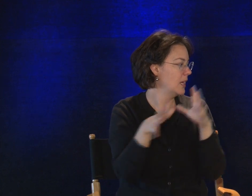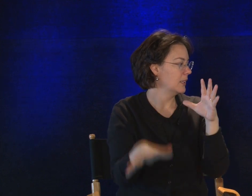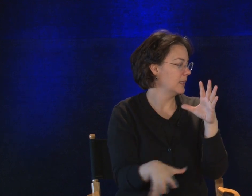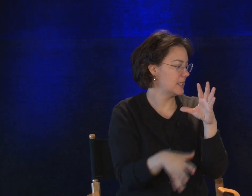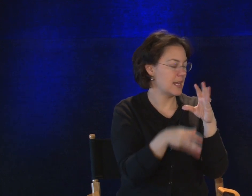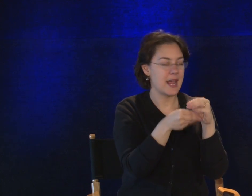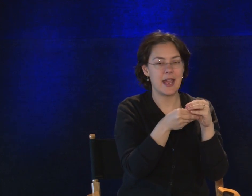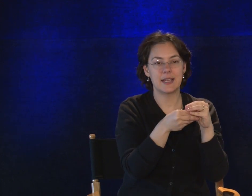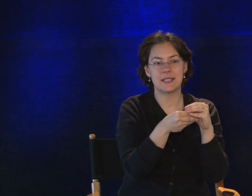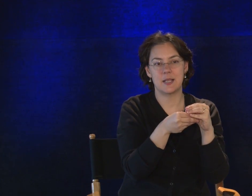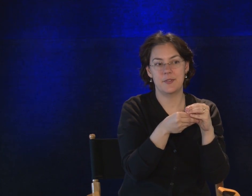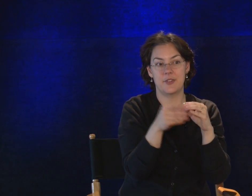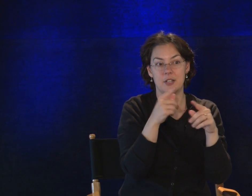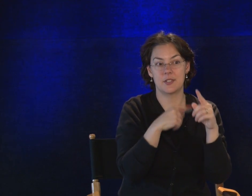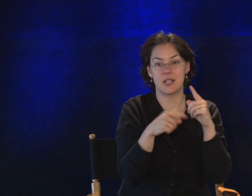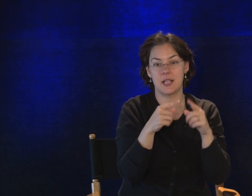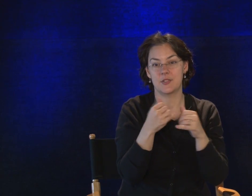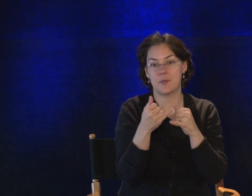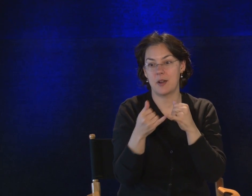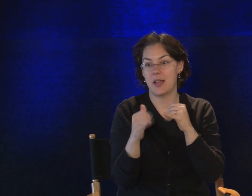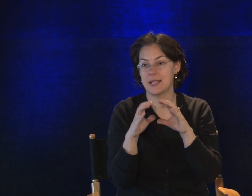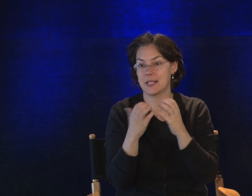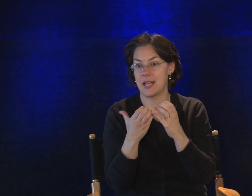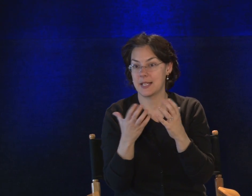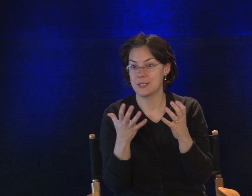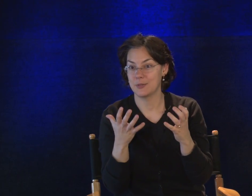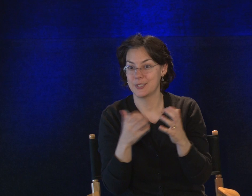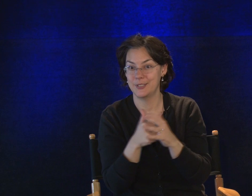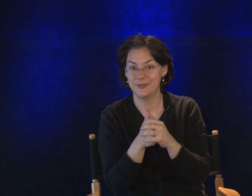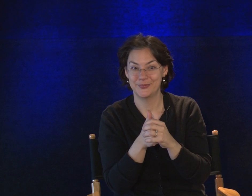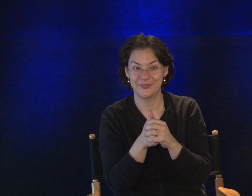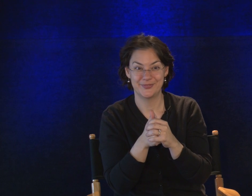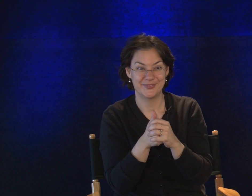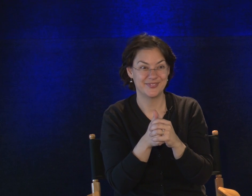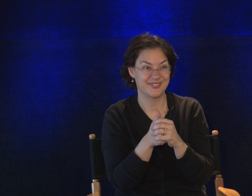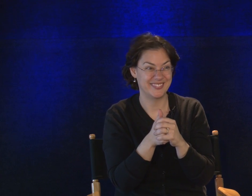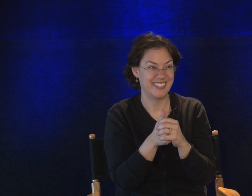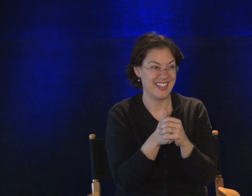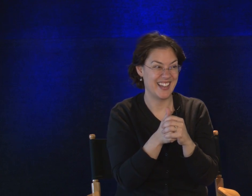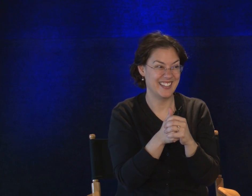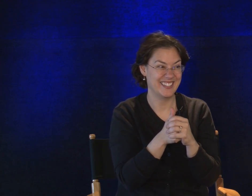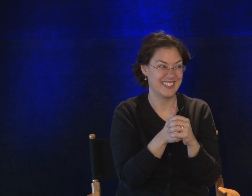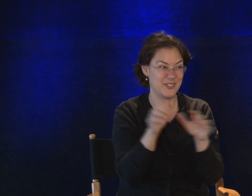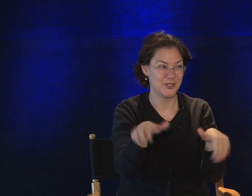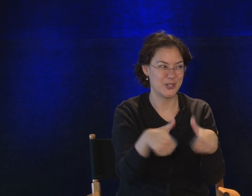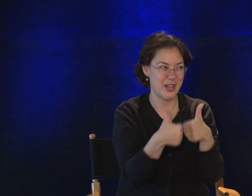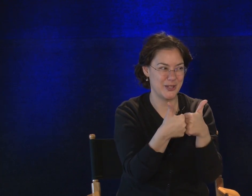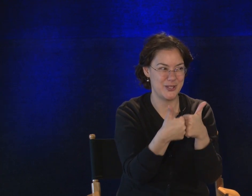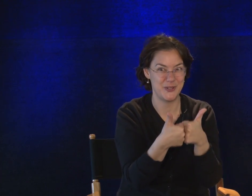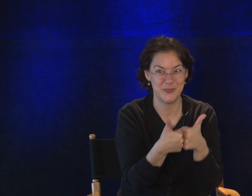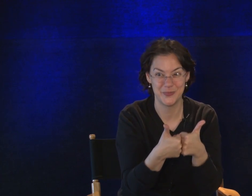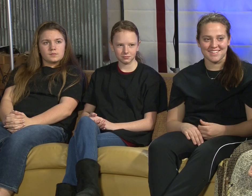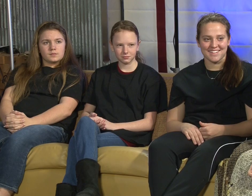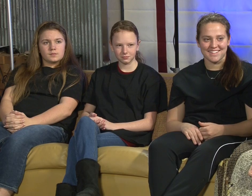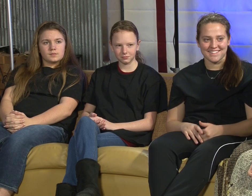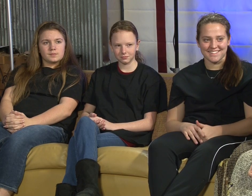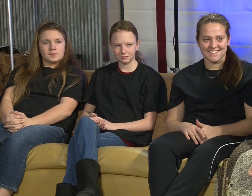Let's add some of our signs from our last class. You want to? Yeah? We'll challenge you. Okay?